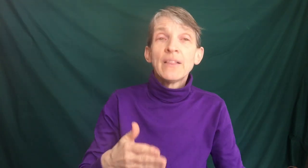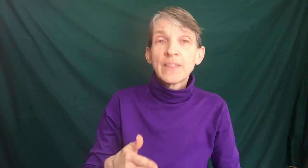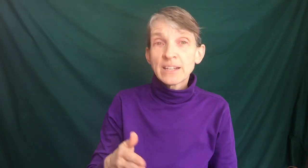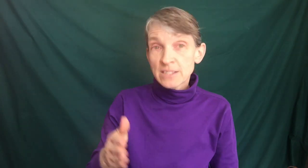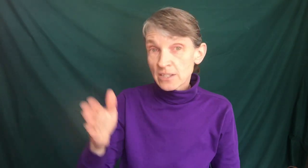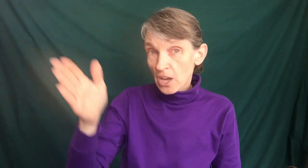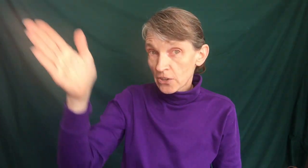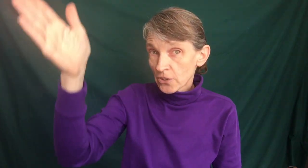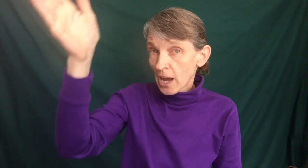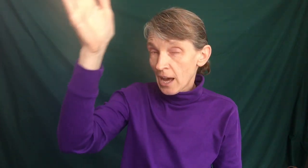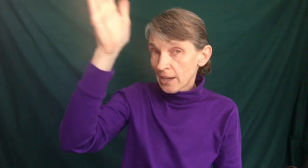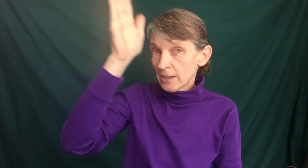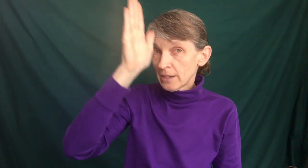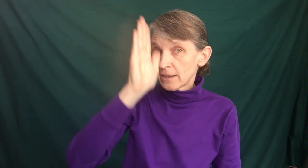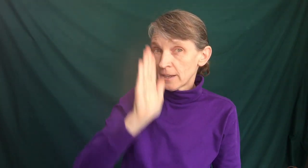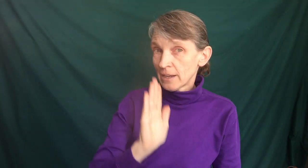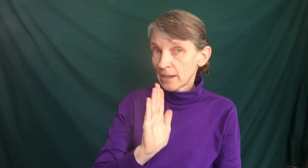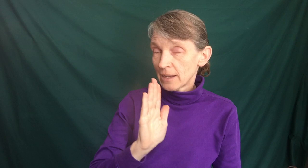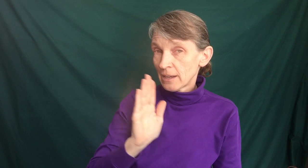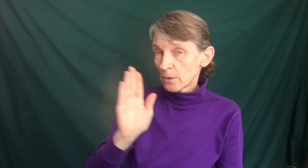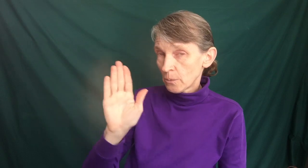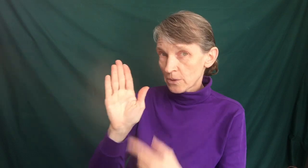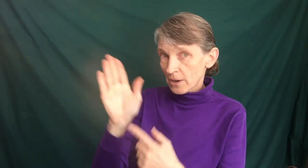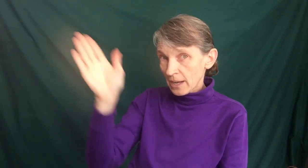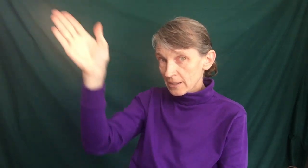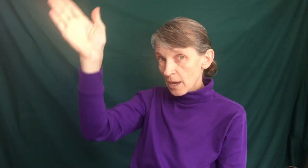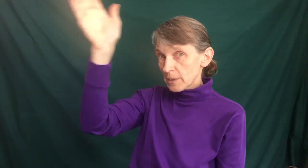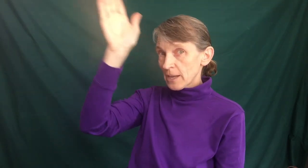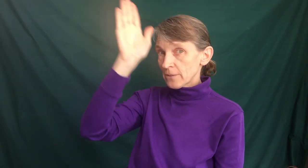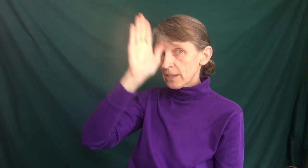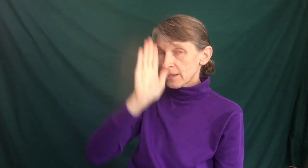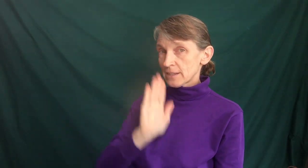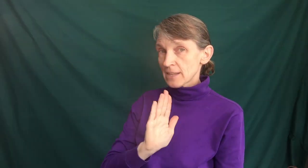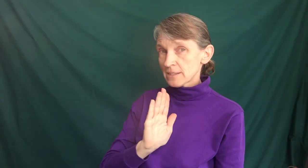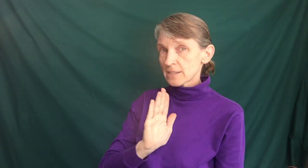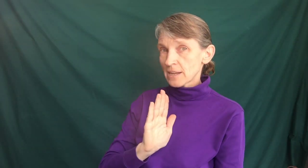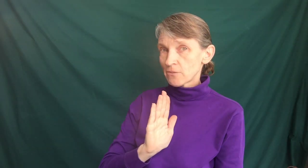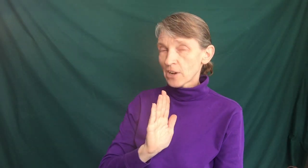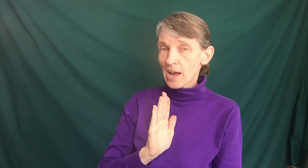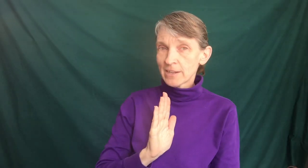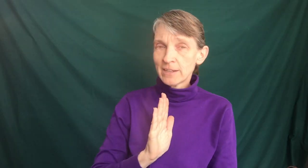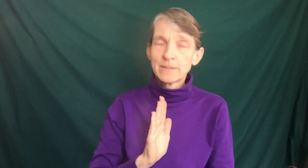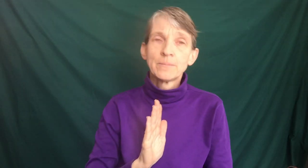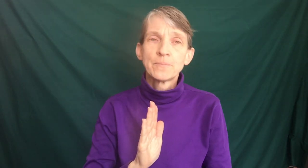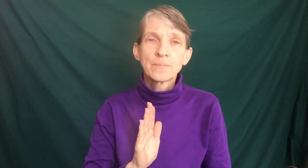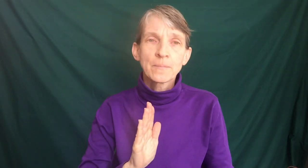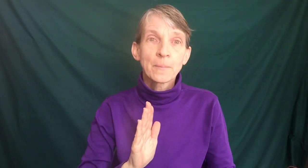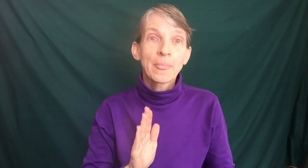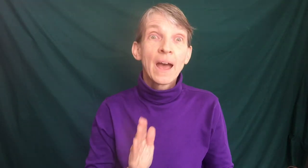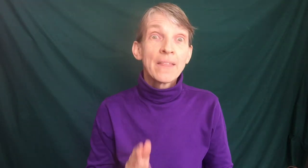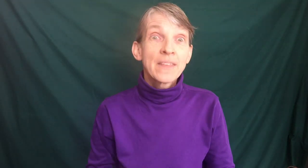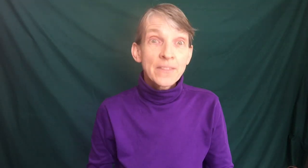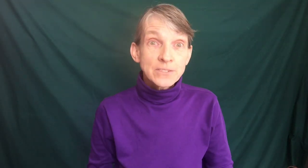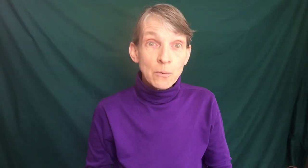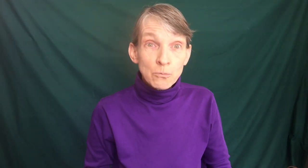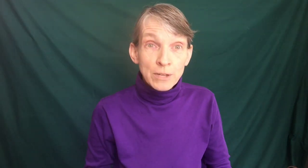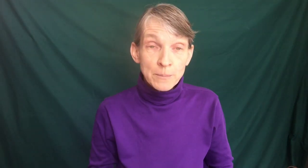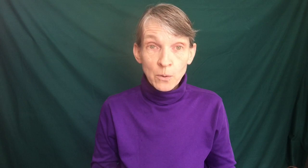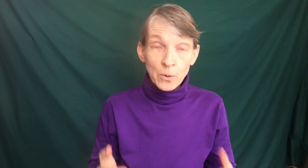Then it says under God with our hand coming down like this. That's the sign for God. Then there's a really big